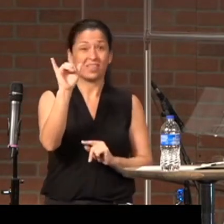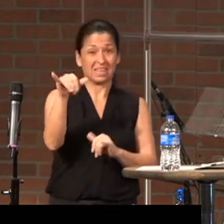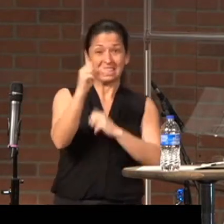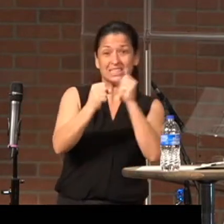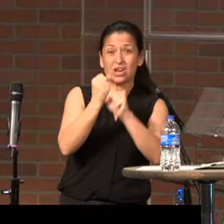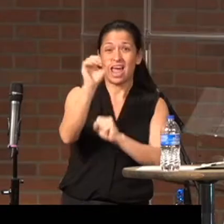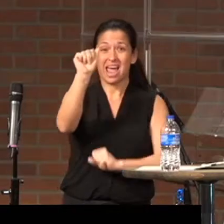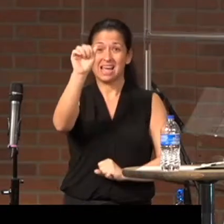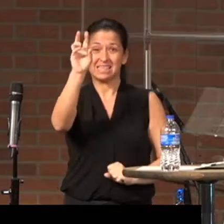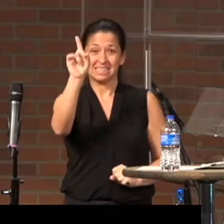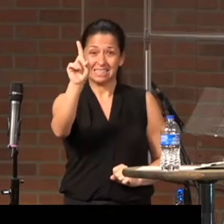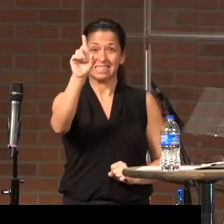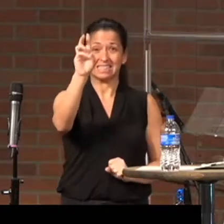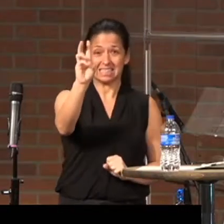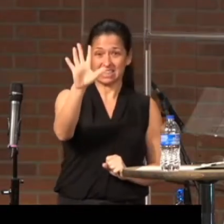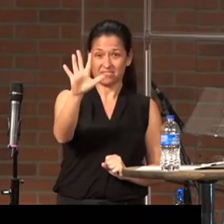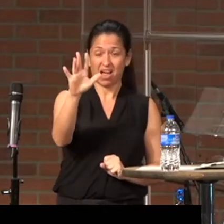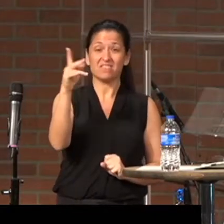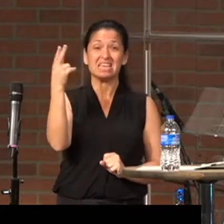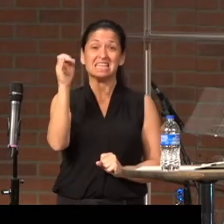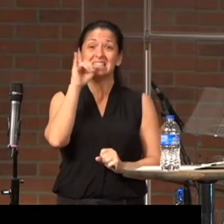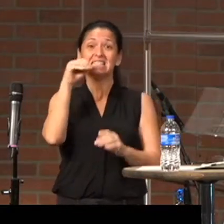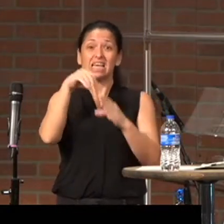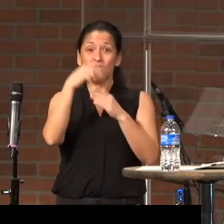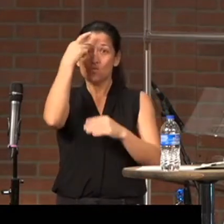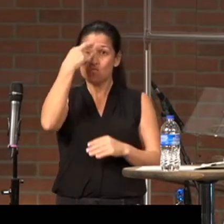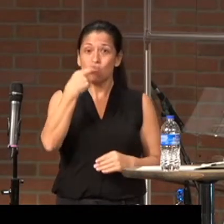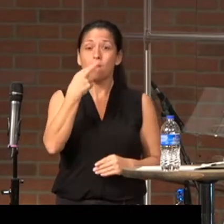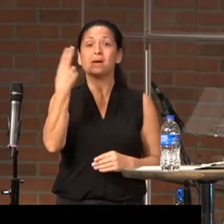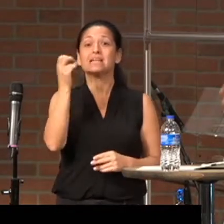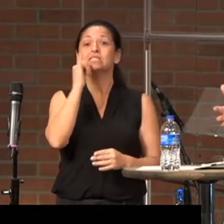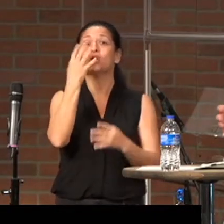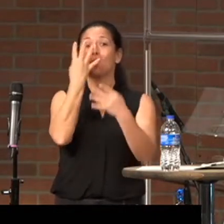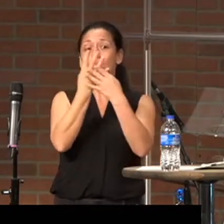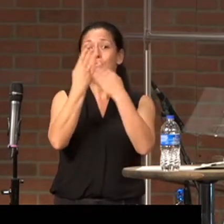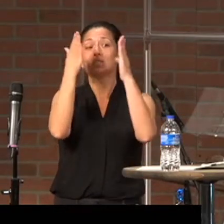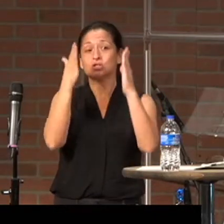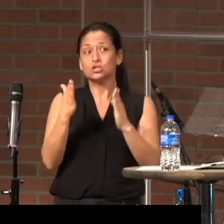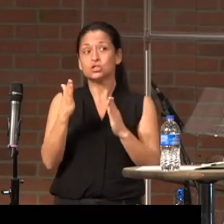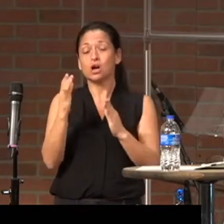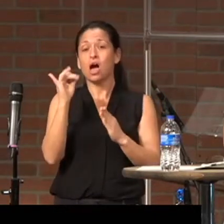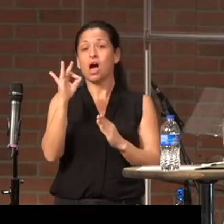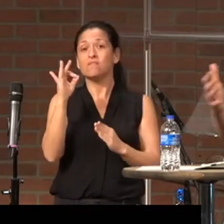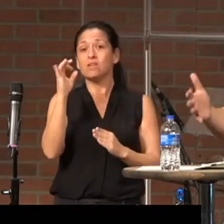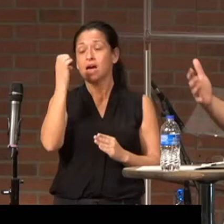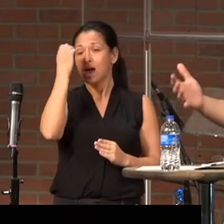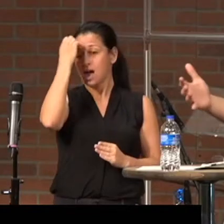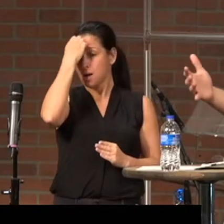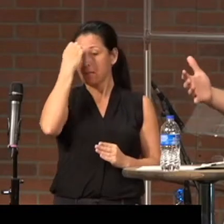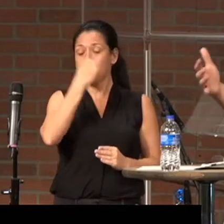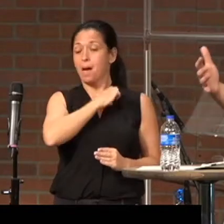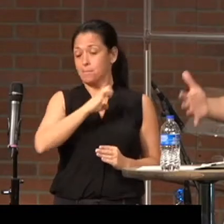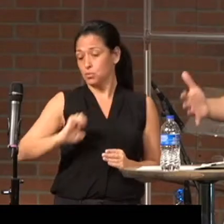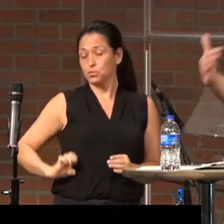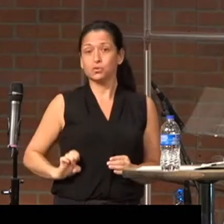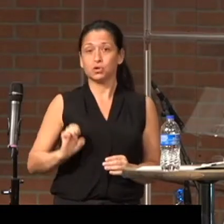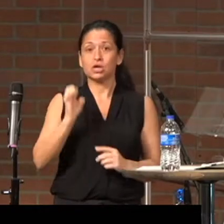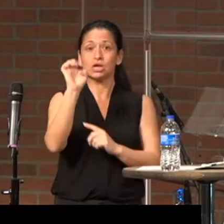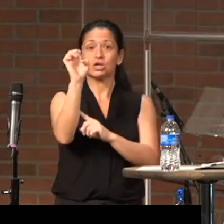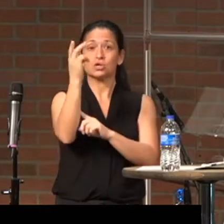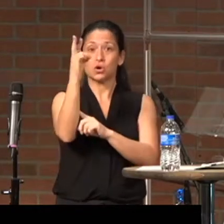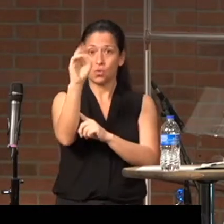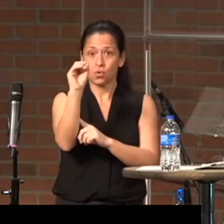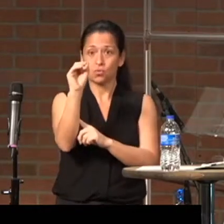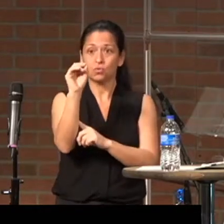Peter is in Rome, and he is a prisoner of Emperor Nero. Same guy who threw big parties, lit